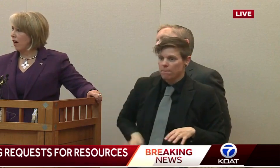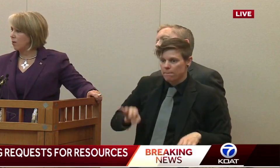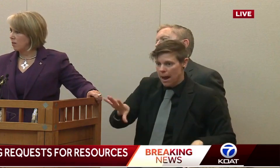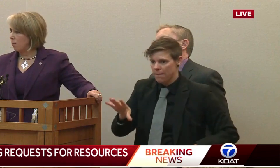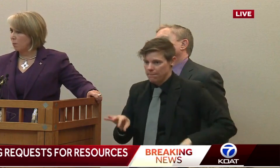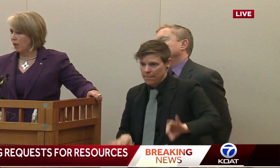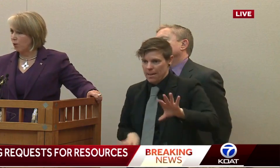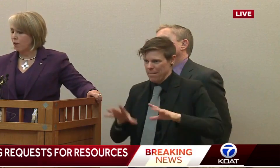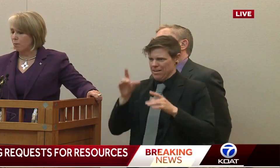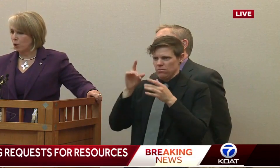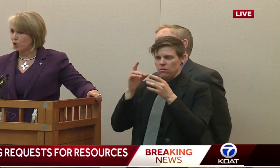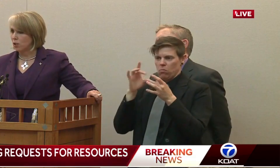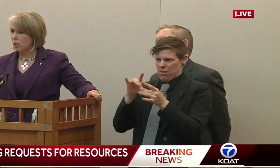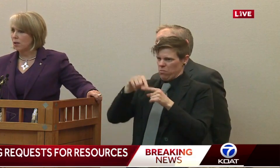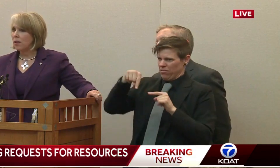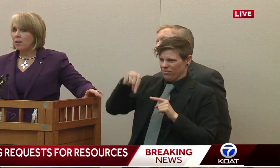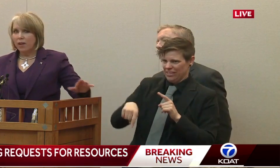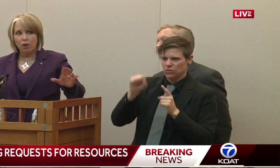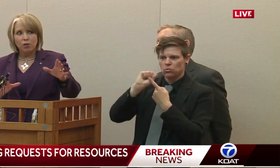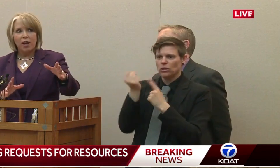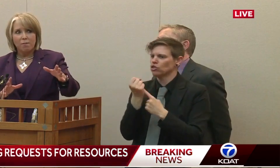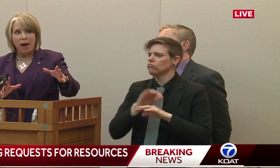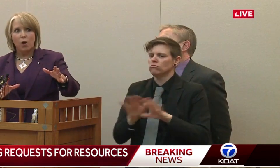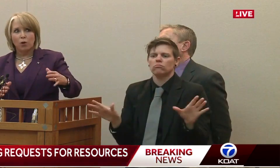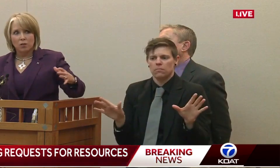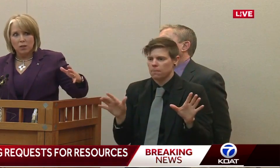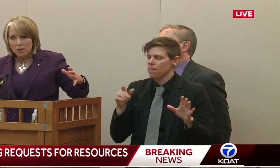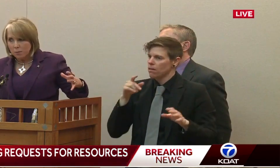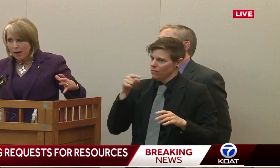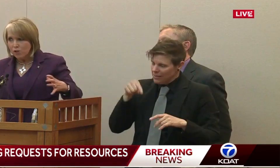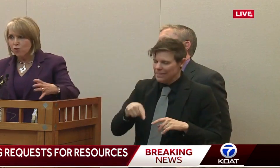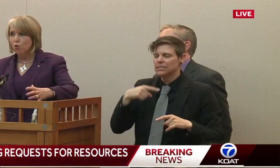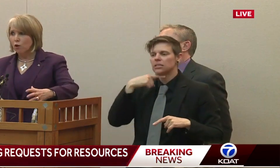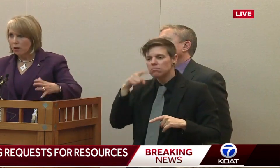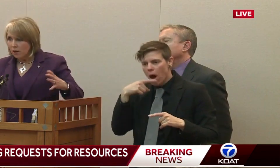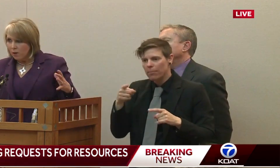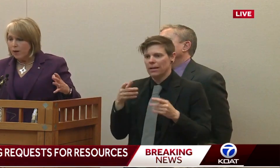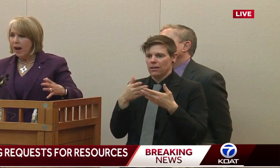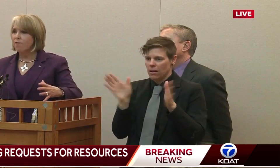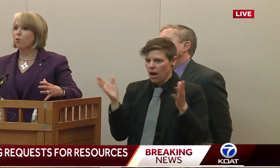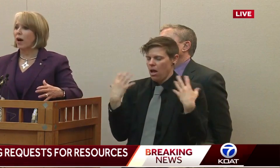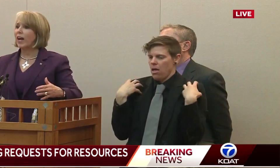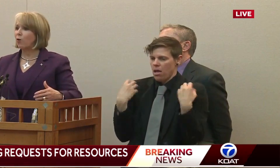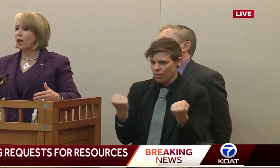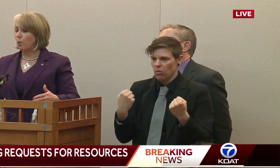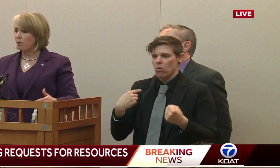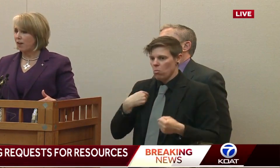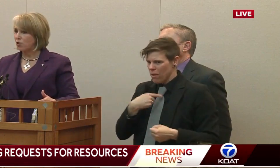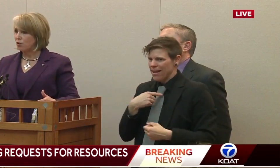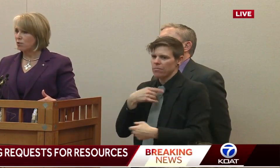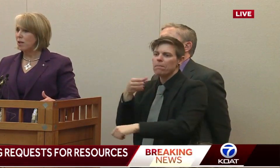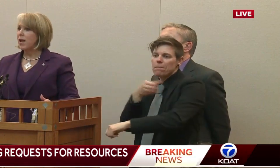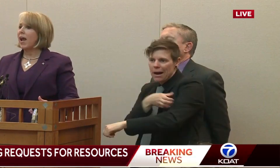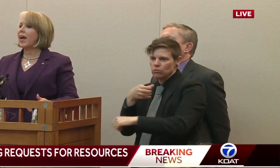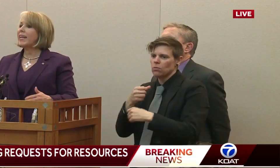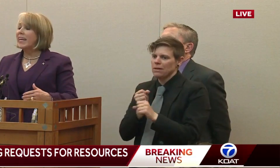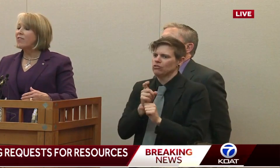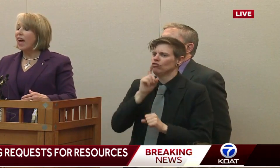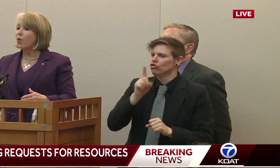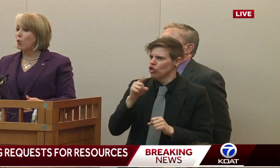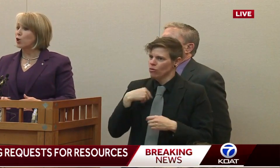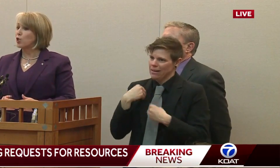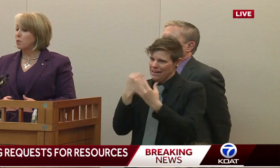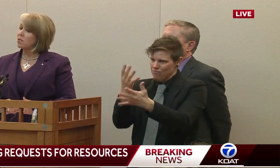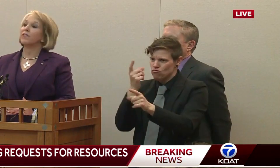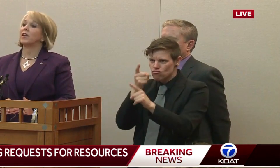particular virus and public health emergency. They also have powers to make sure that we have the right healthcare professionals. And